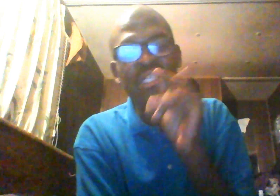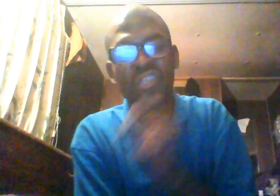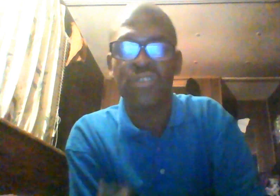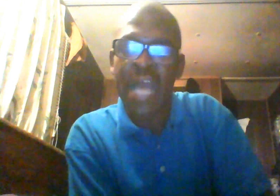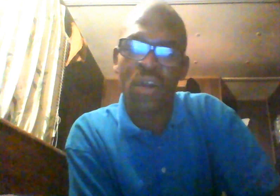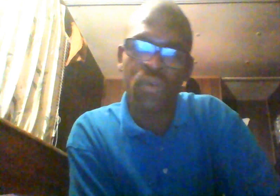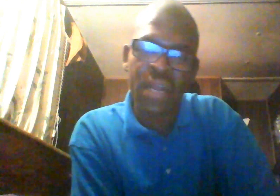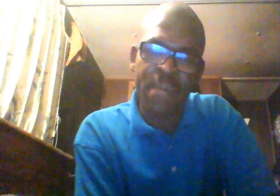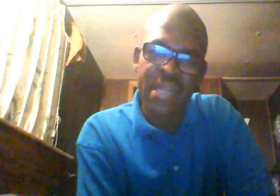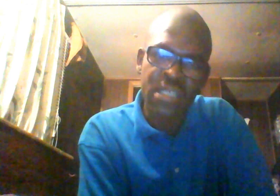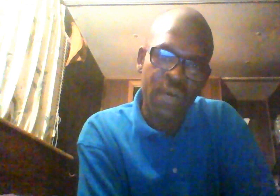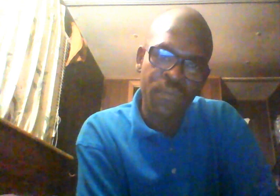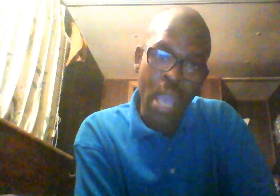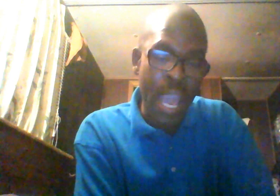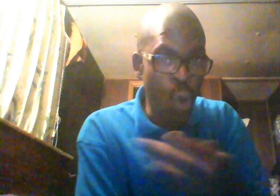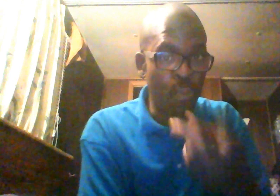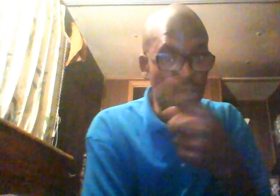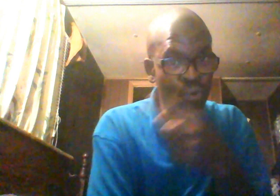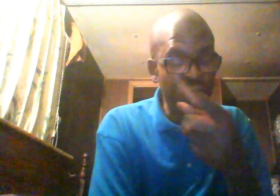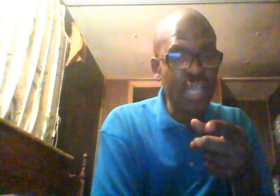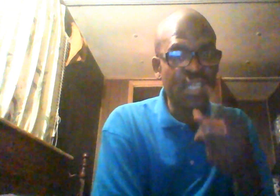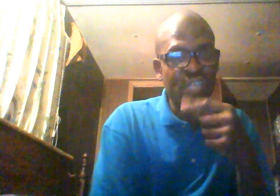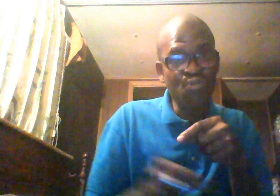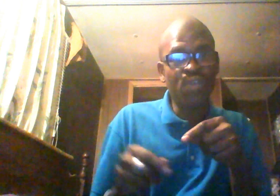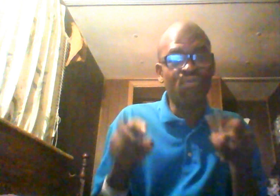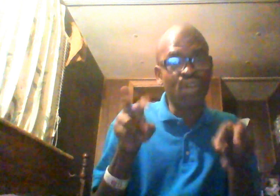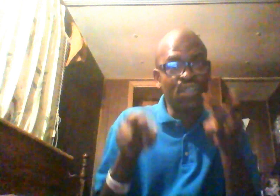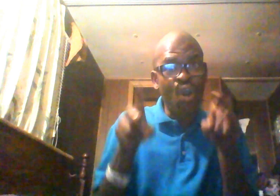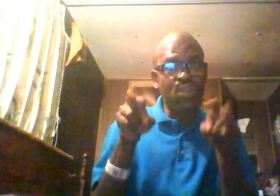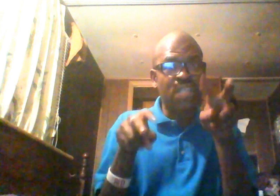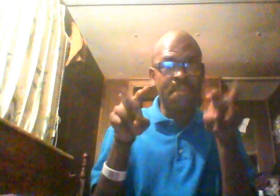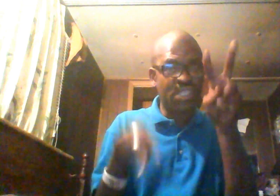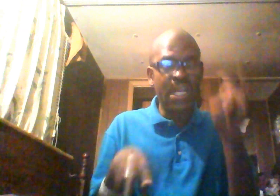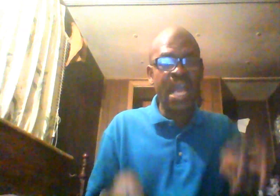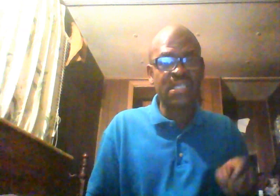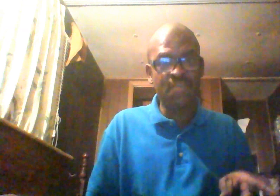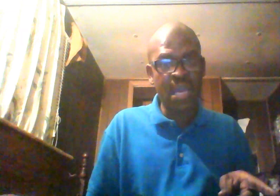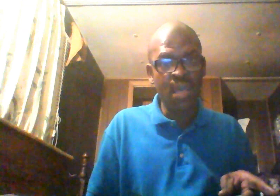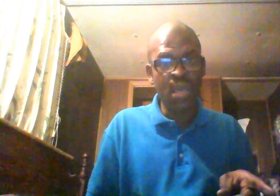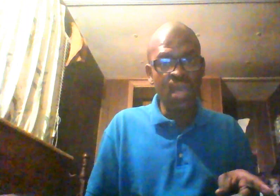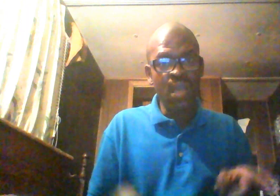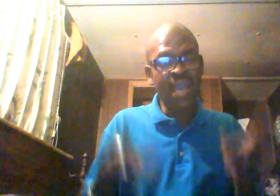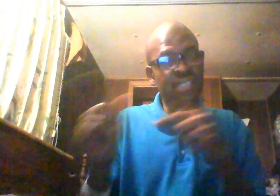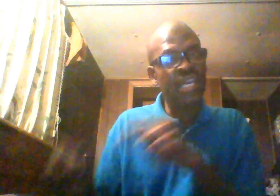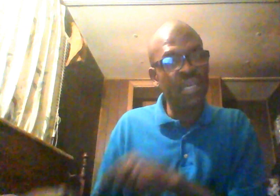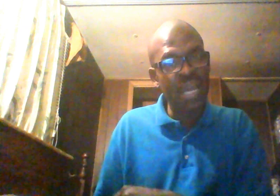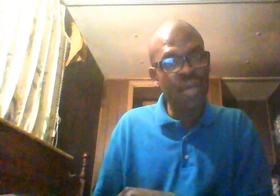still died owning everybody's stuff. And, Oprah, you think that you can run your slot machine ass up there and take him down?